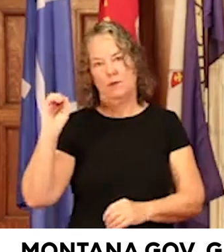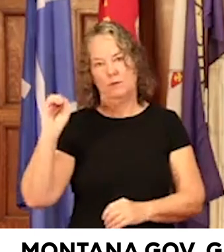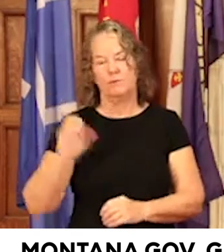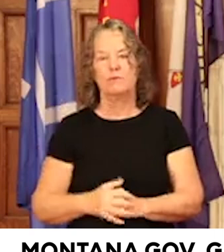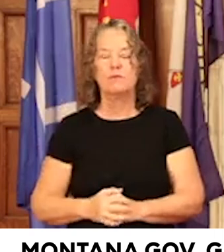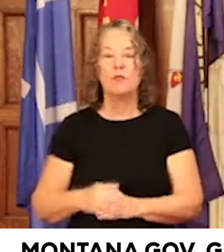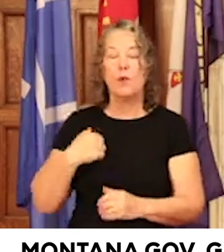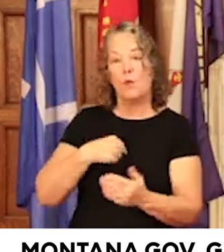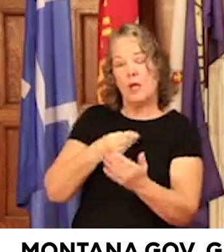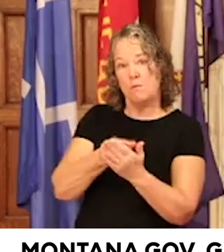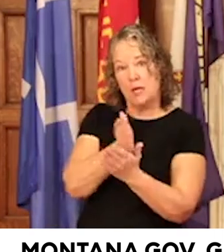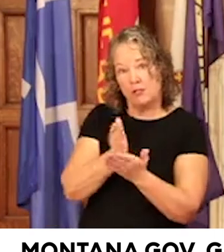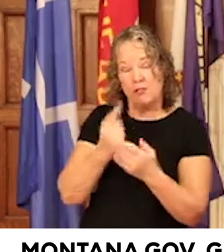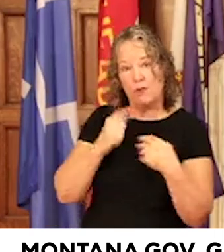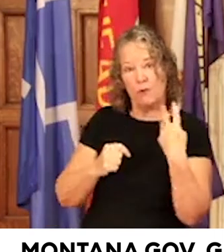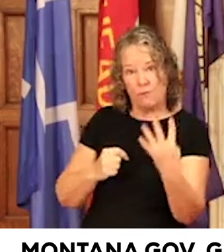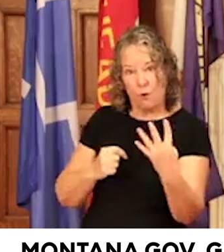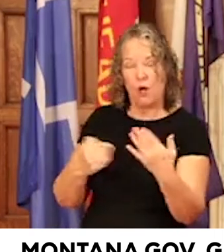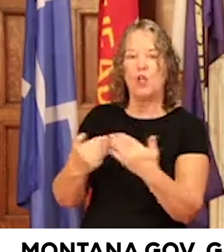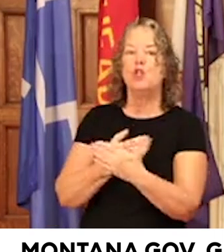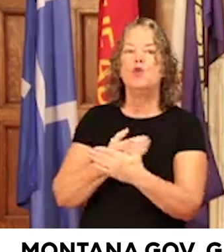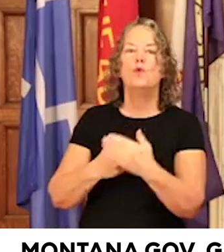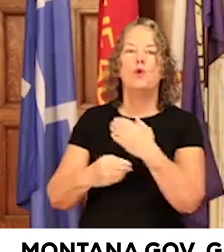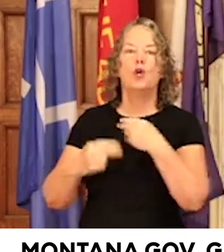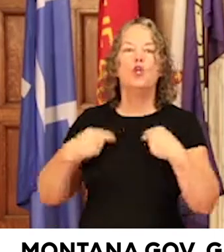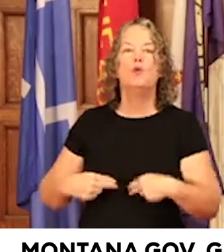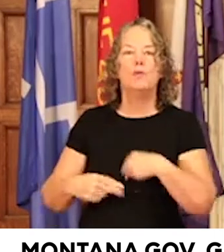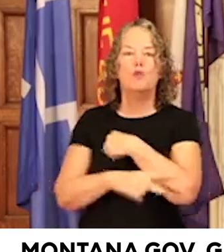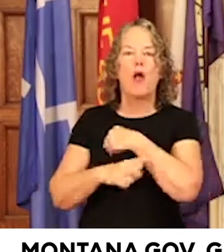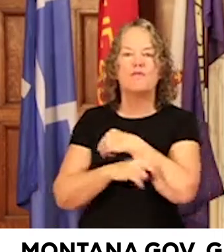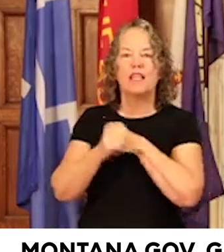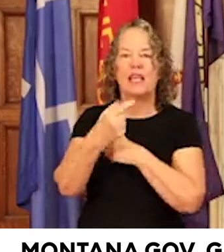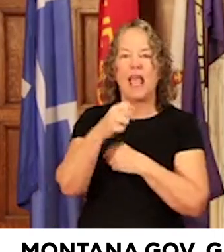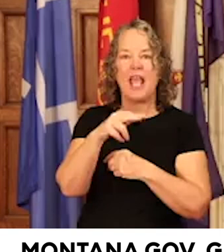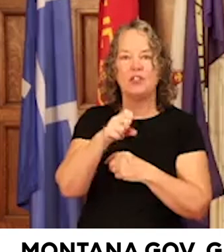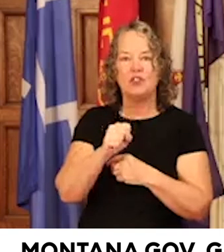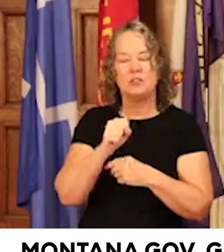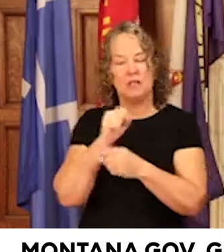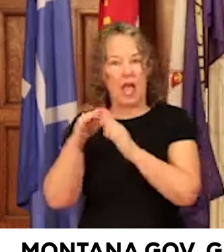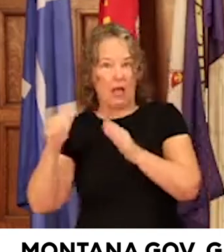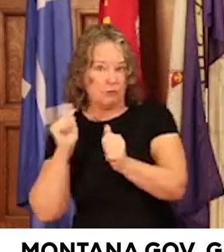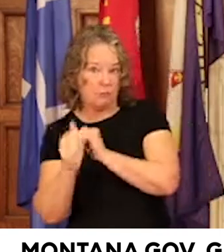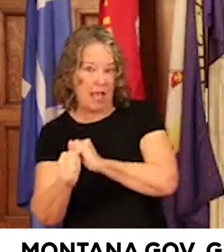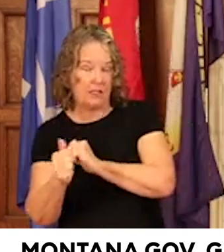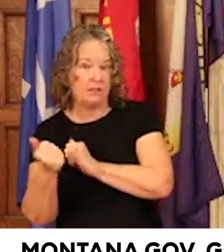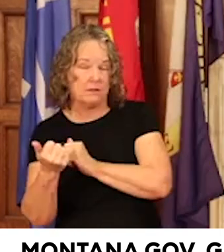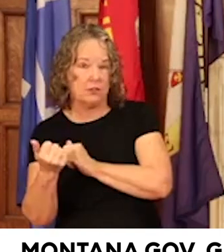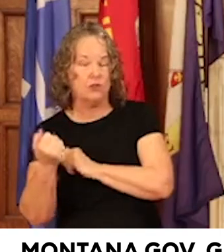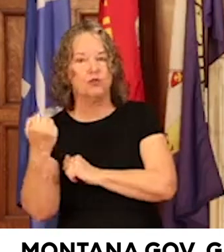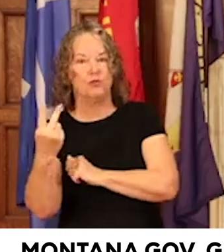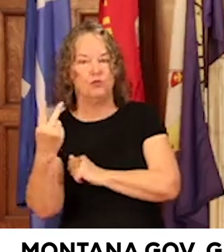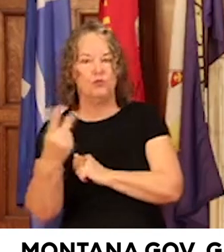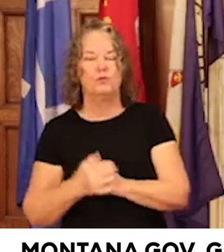We budgeted for four new human trafficking agents. The House passed a budget that only funds